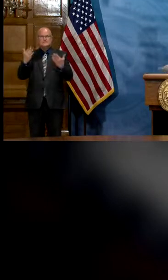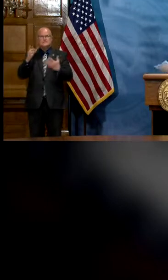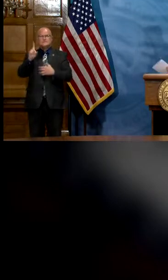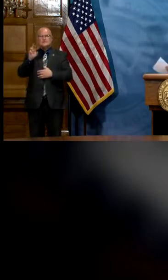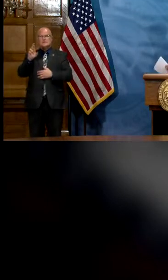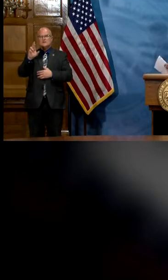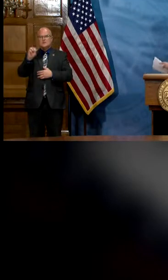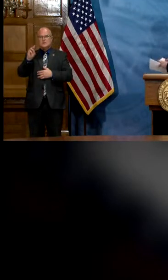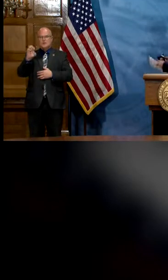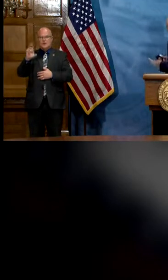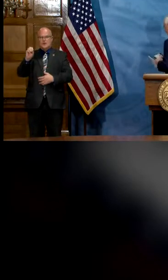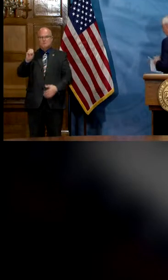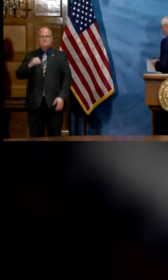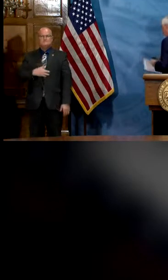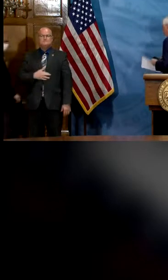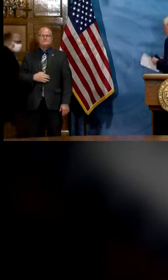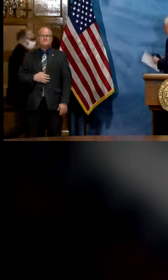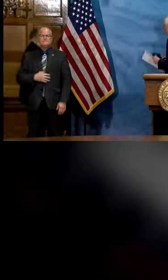romero